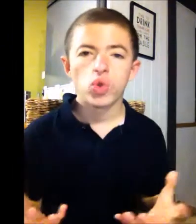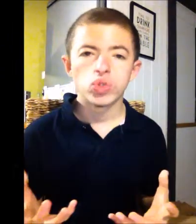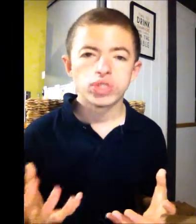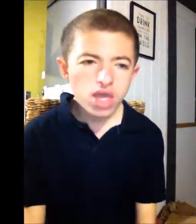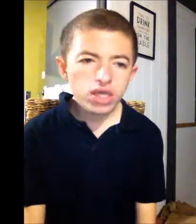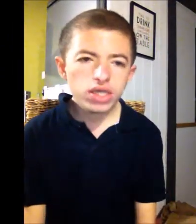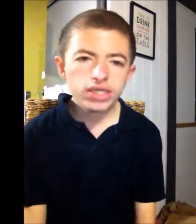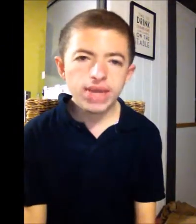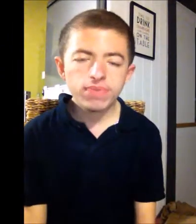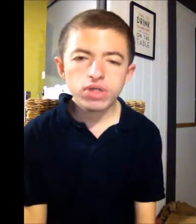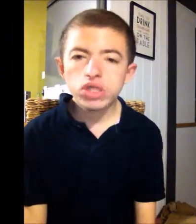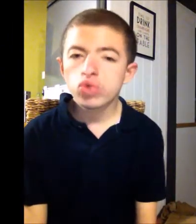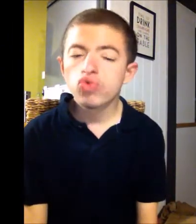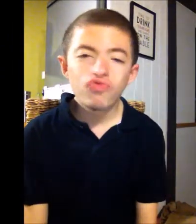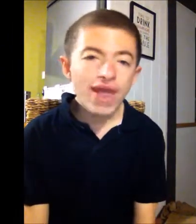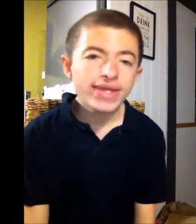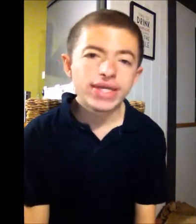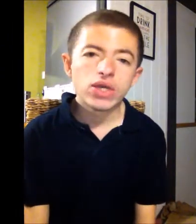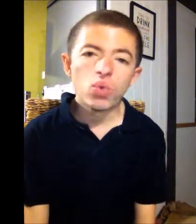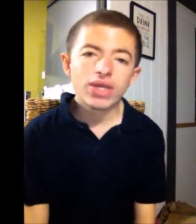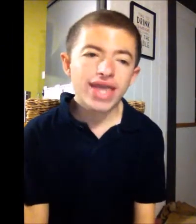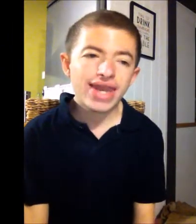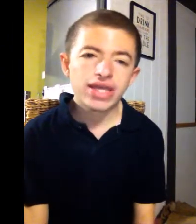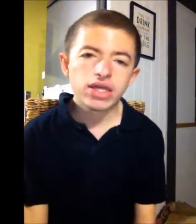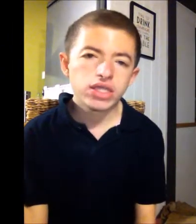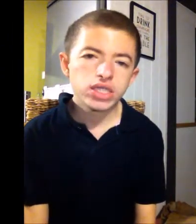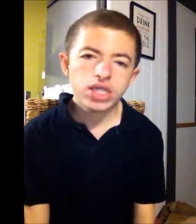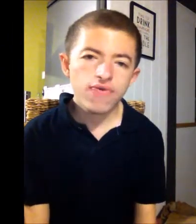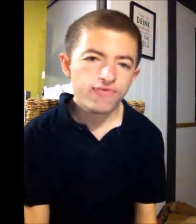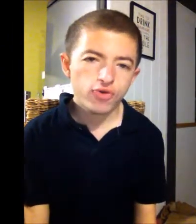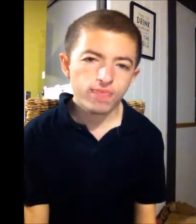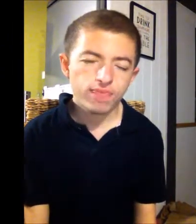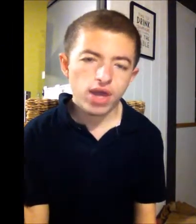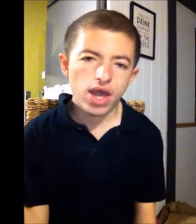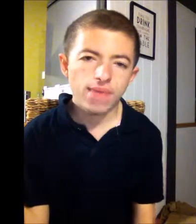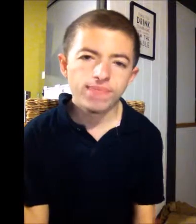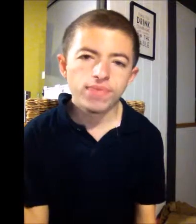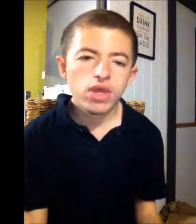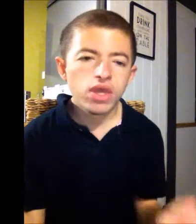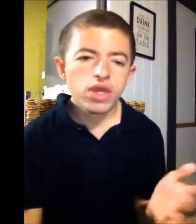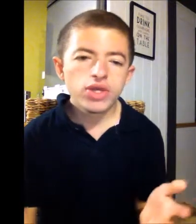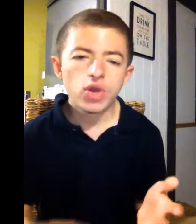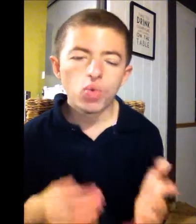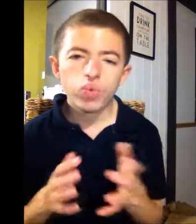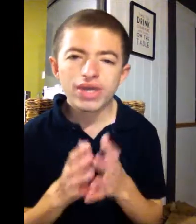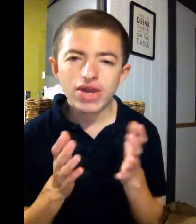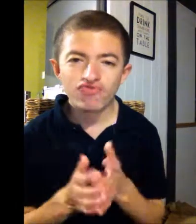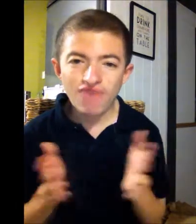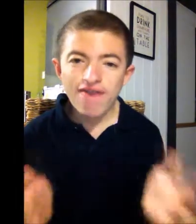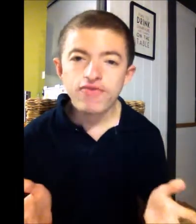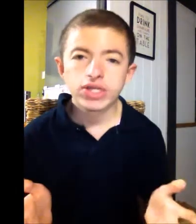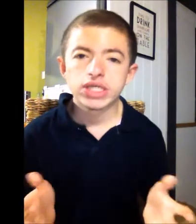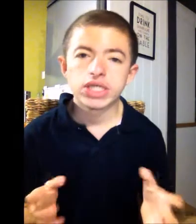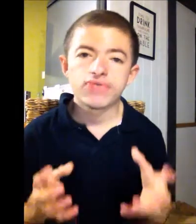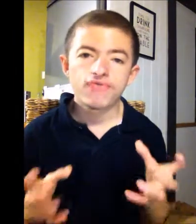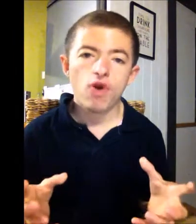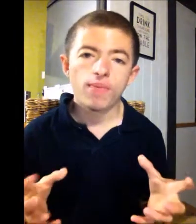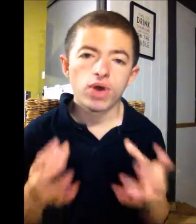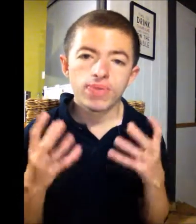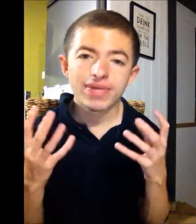Because, um, because already we're getting stuff from, um, you know, we're getting references from the